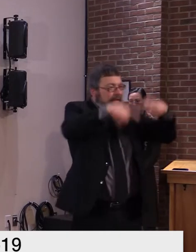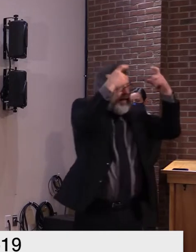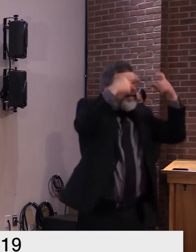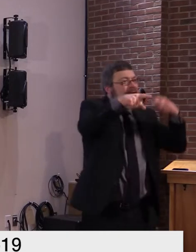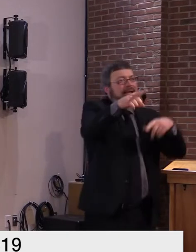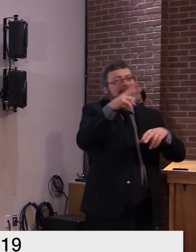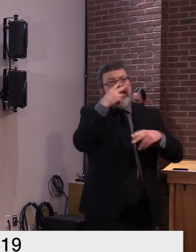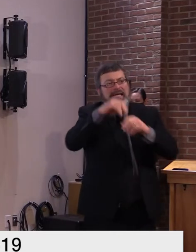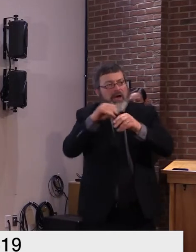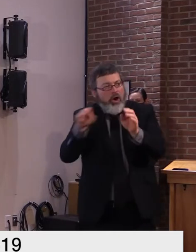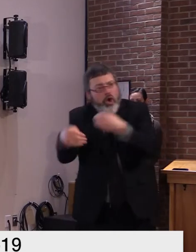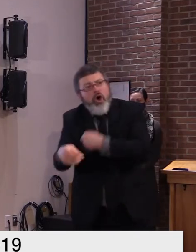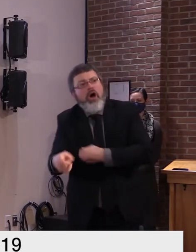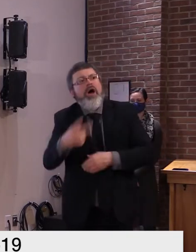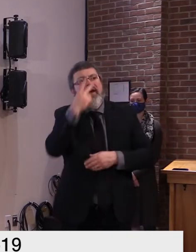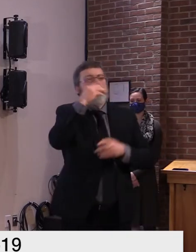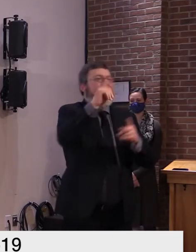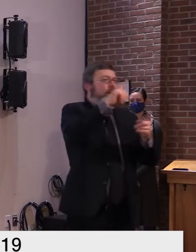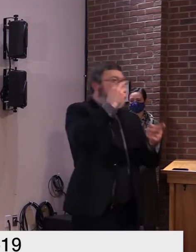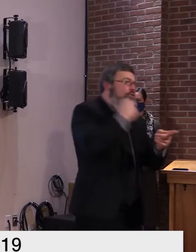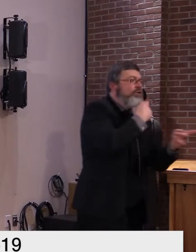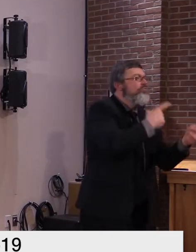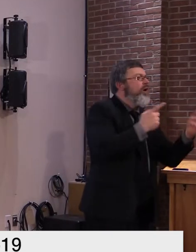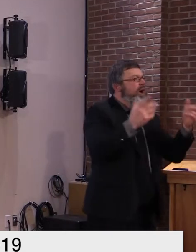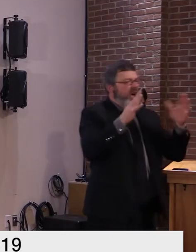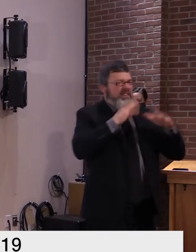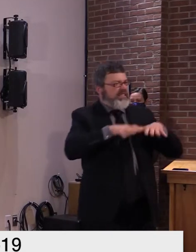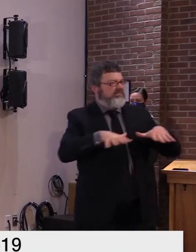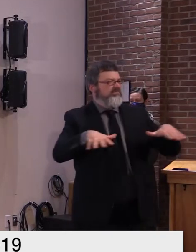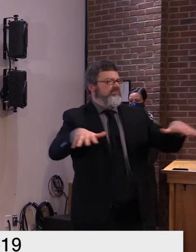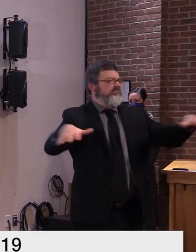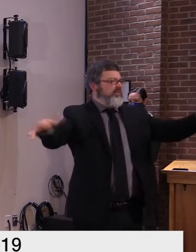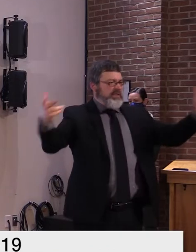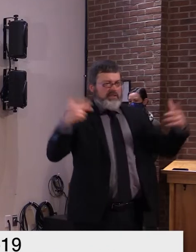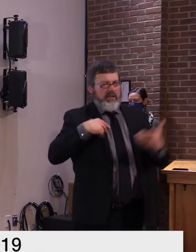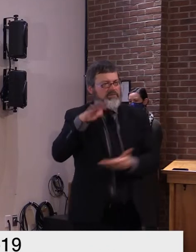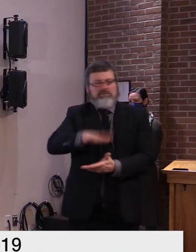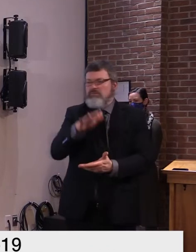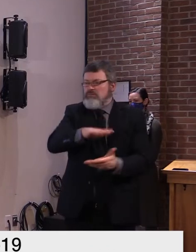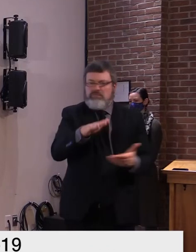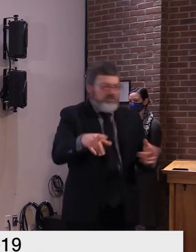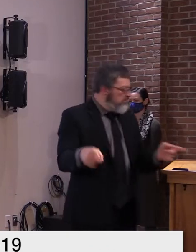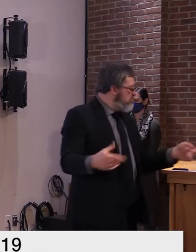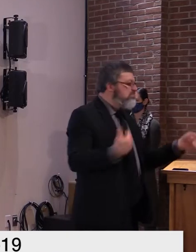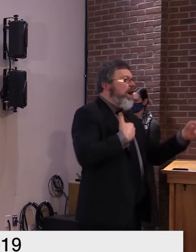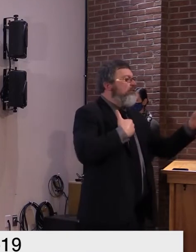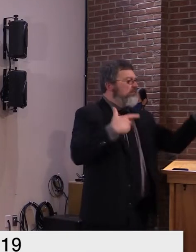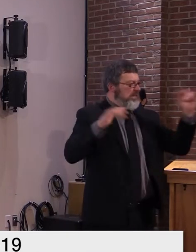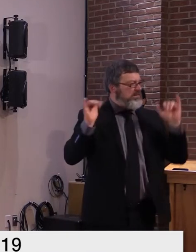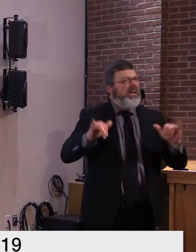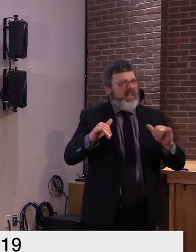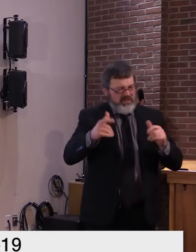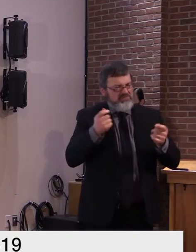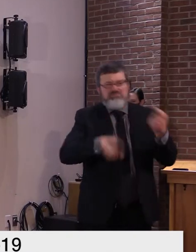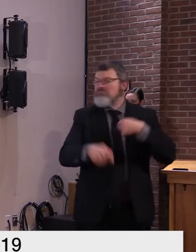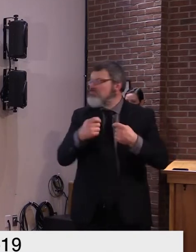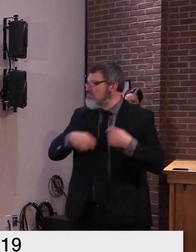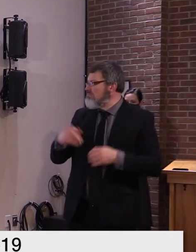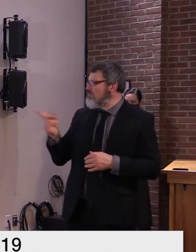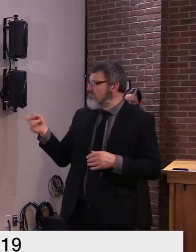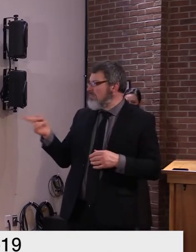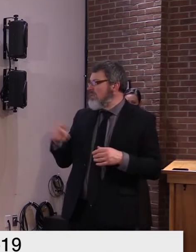frankly the minority of infections occur through touching surfaces and lastly achieving widespread